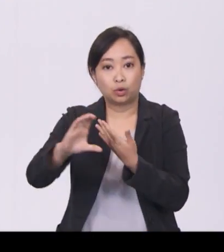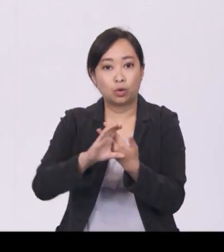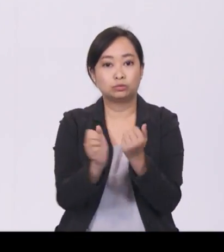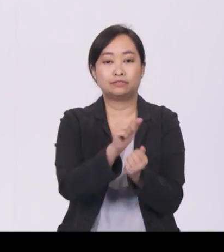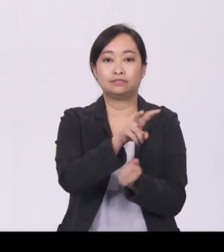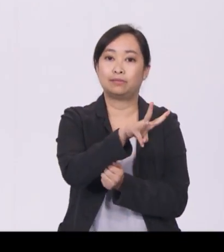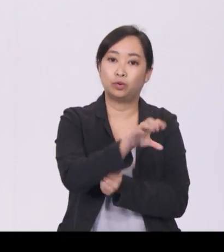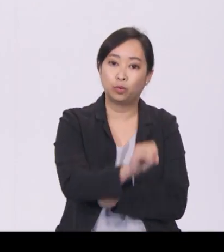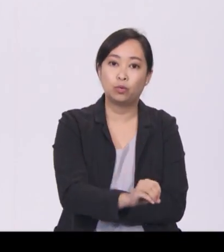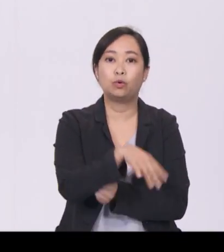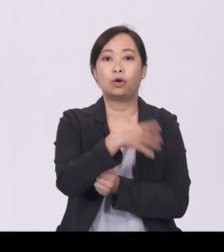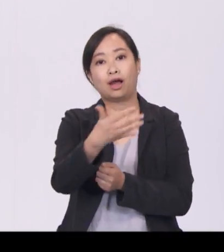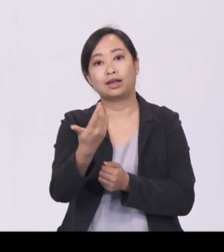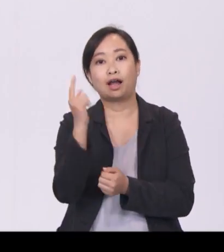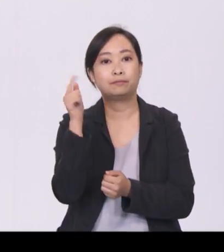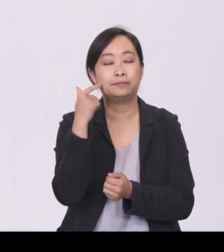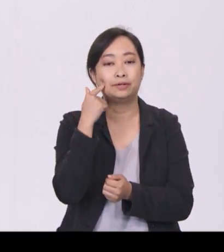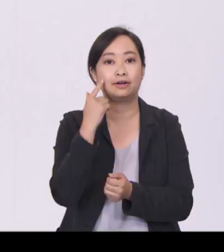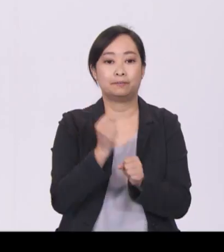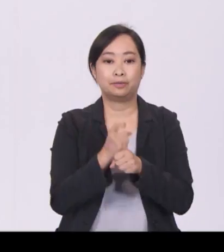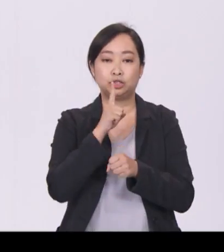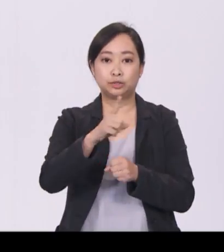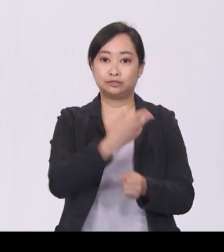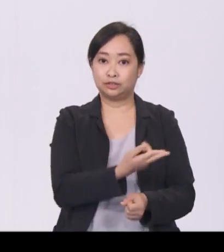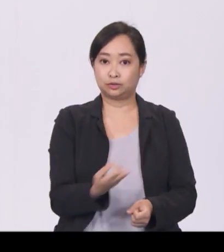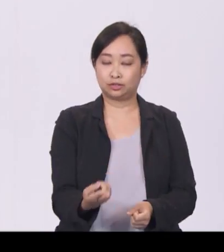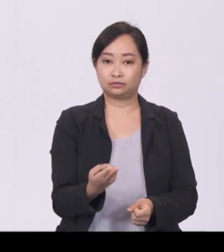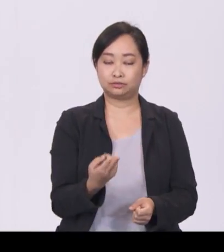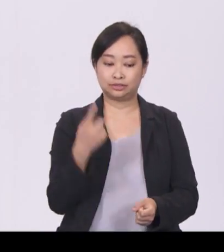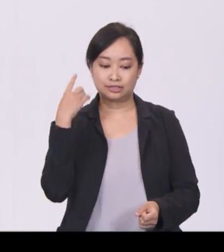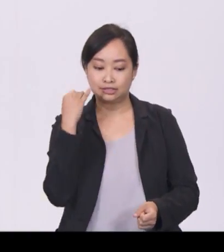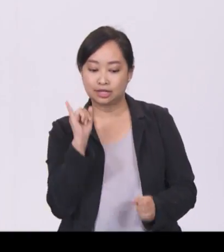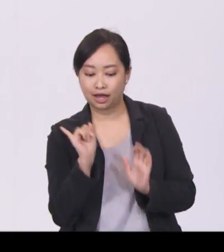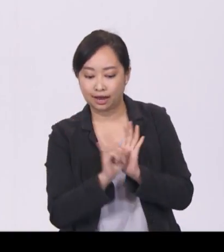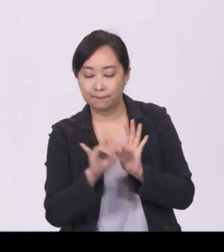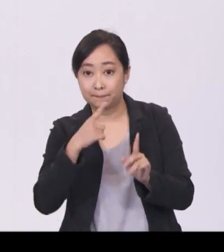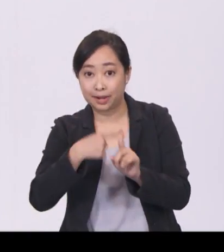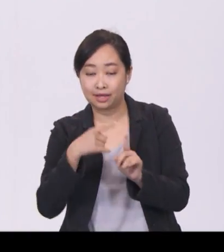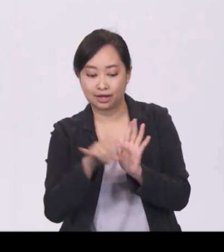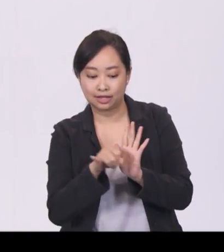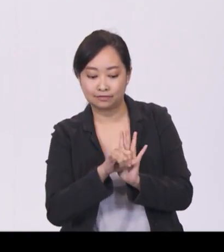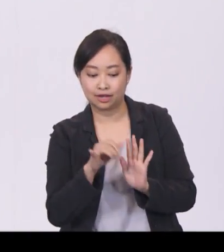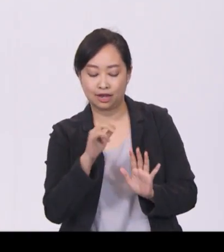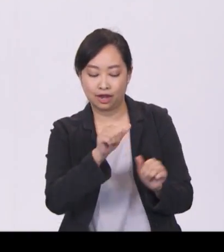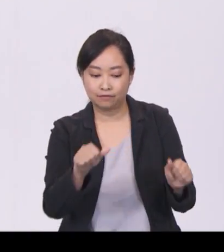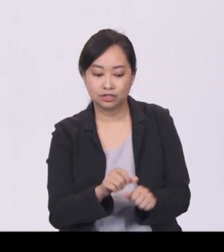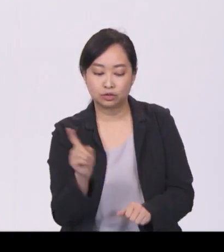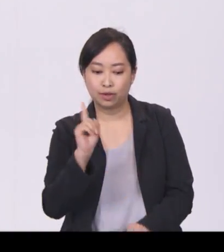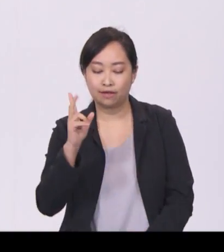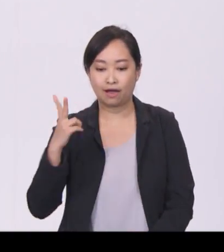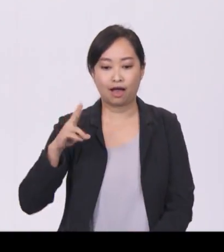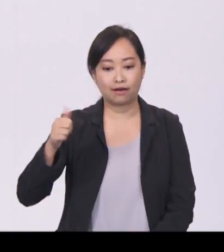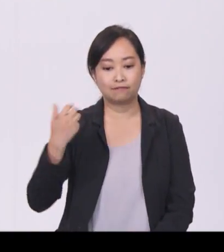optimise community resources and identify areas where volunteers can complement service delivery.